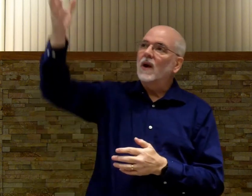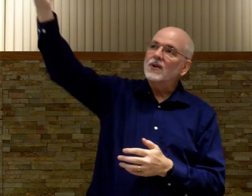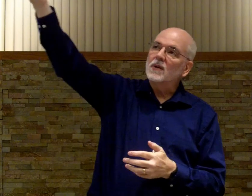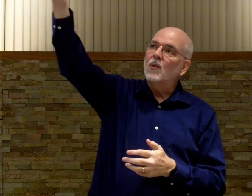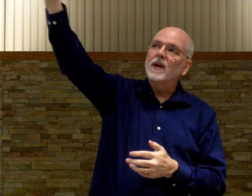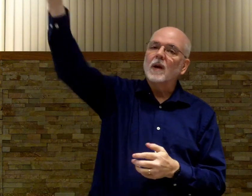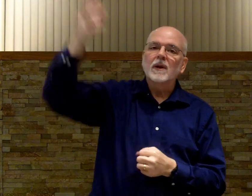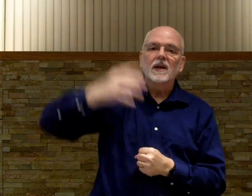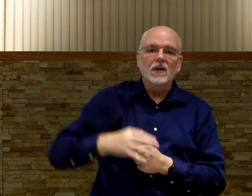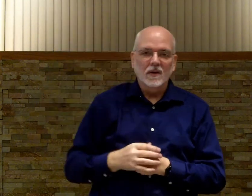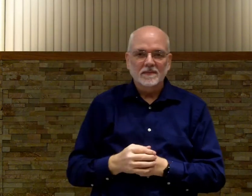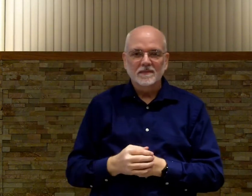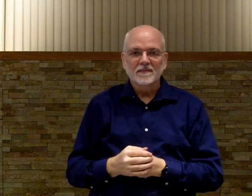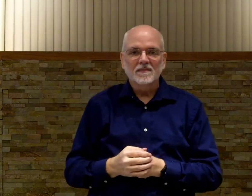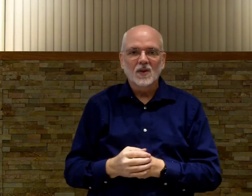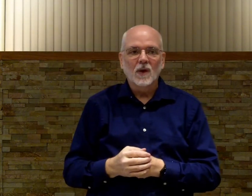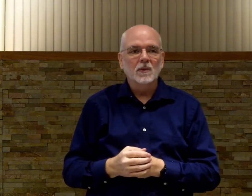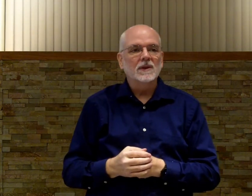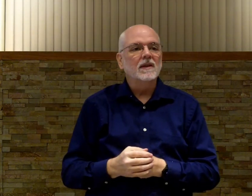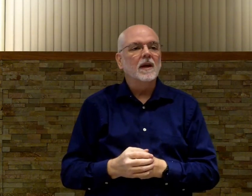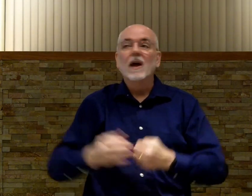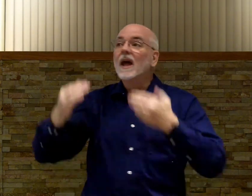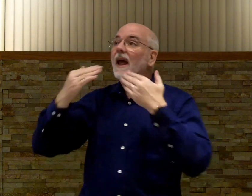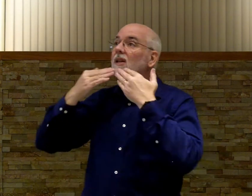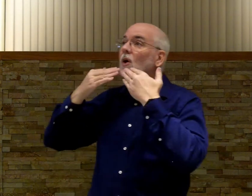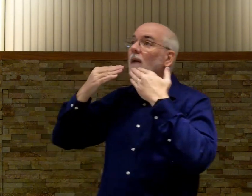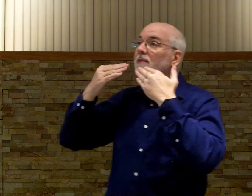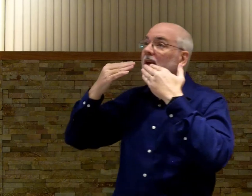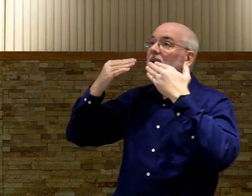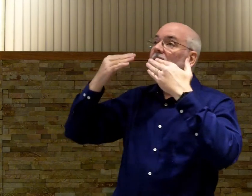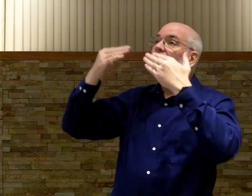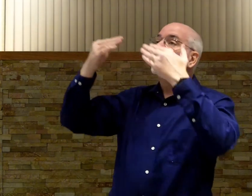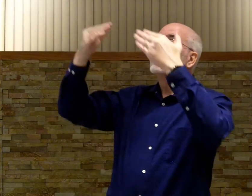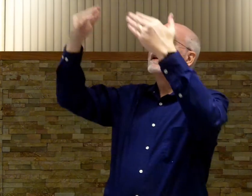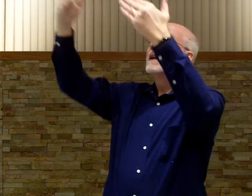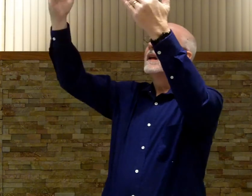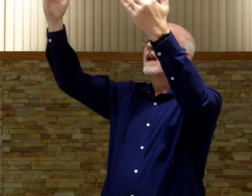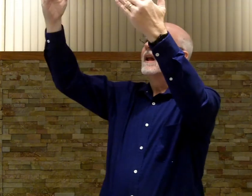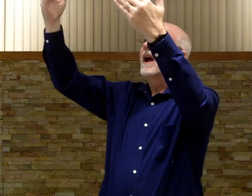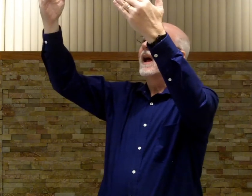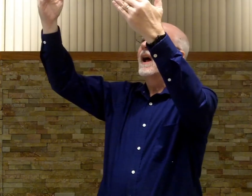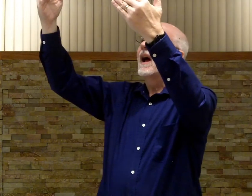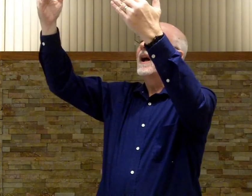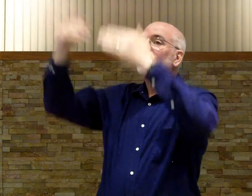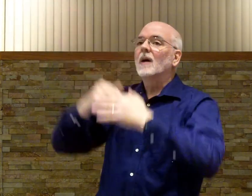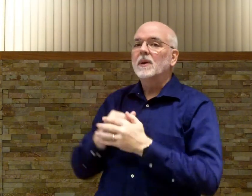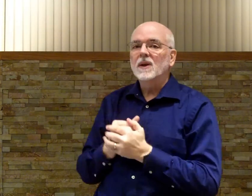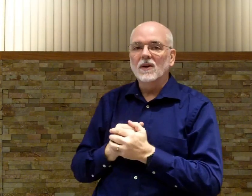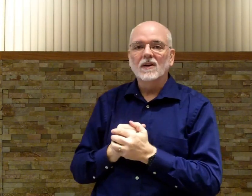will actually point up here to represent them. And so, I'm thinking up here